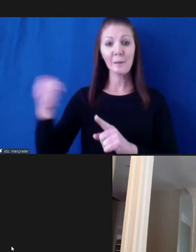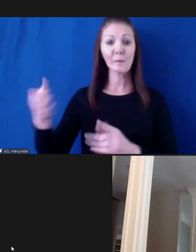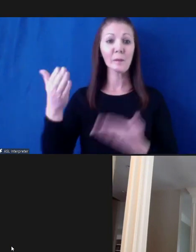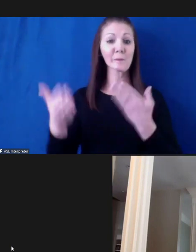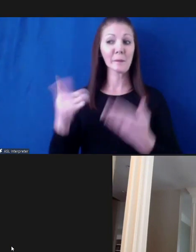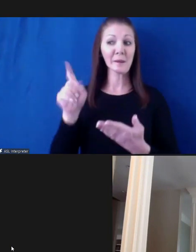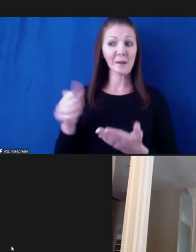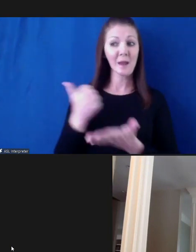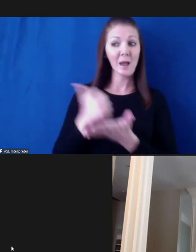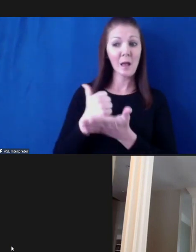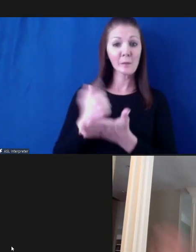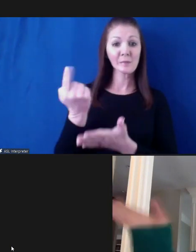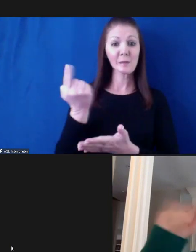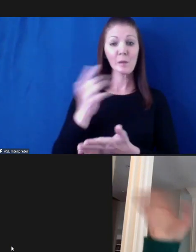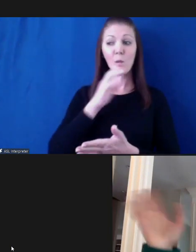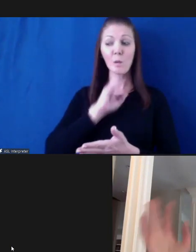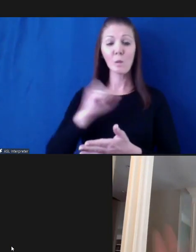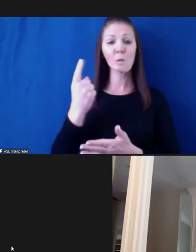Take care, everybody.